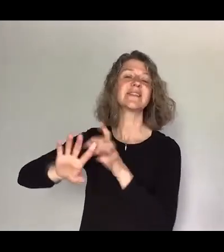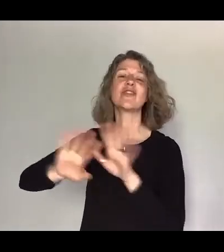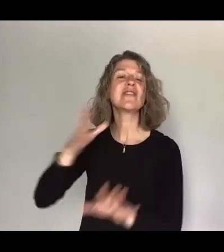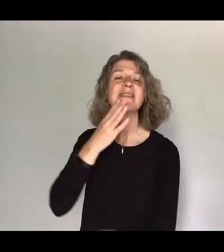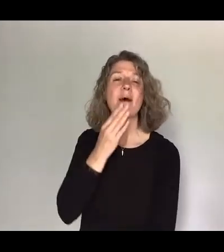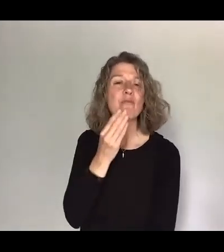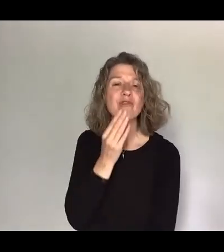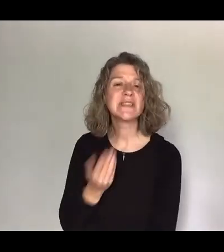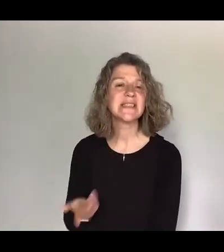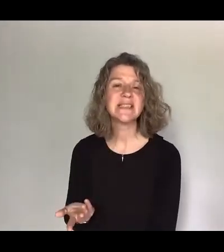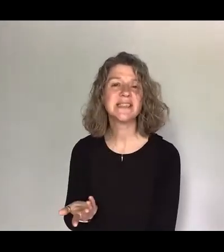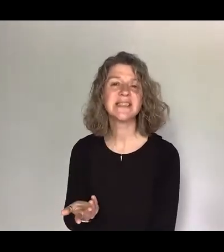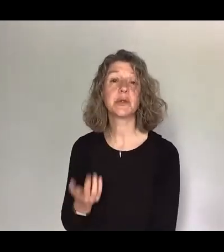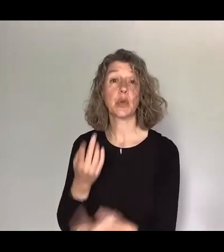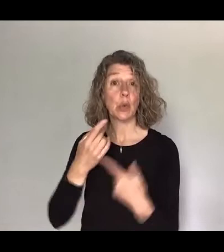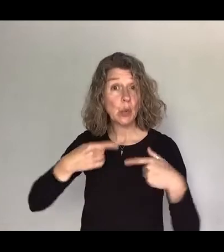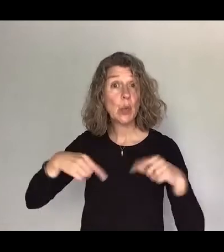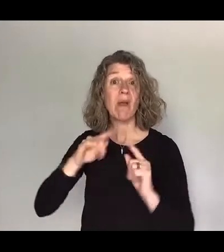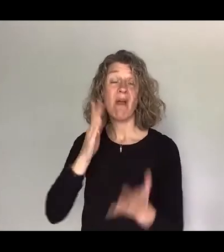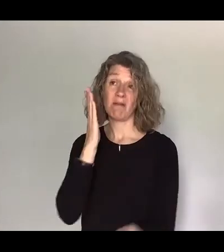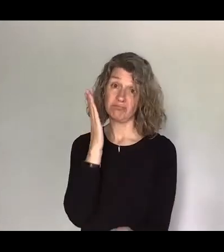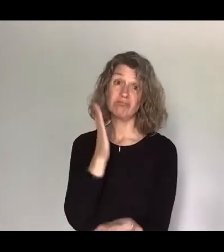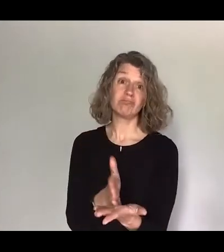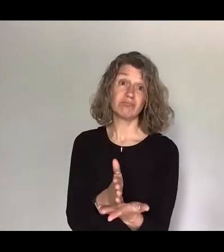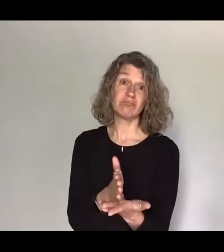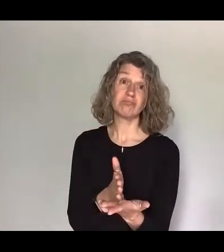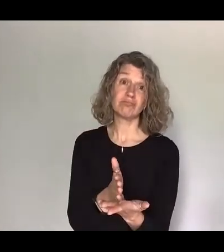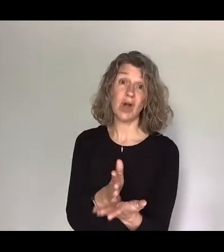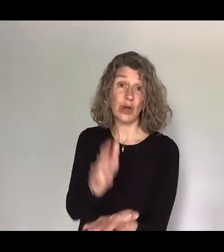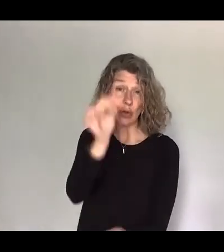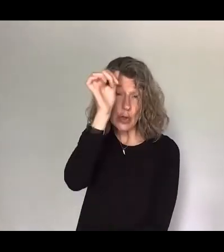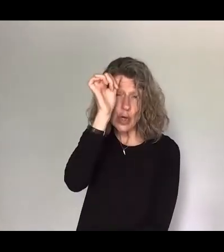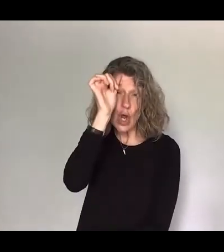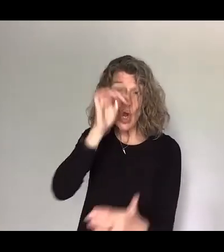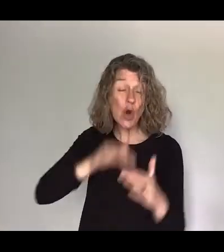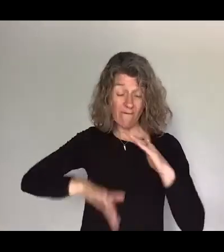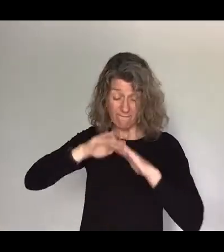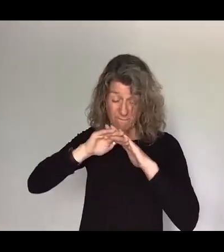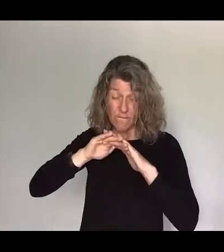we can be assured and we can know with our whole being that God is faithful